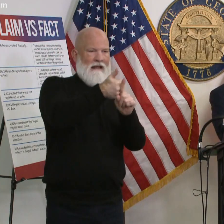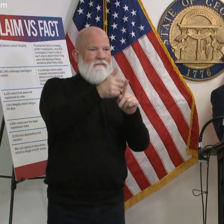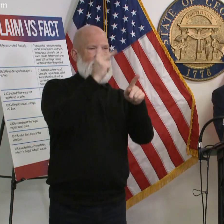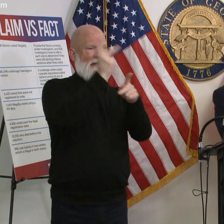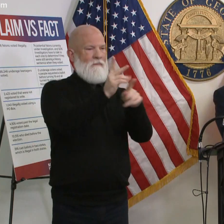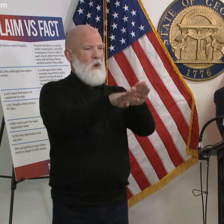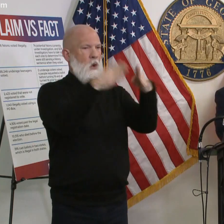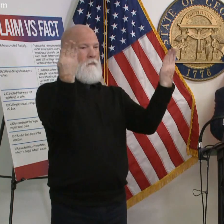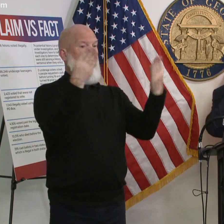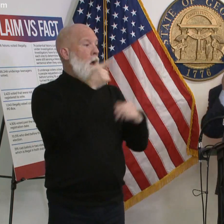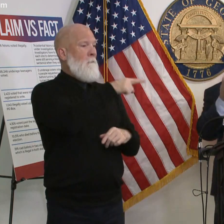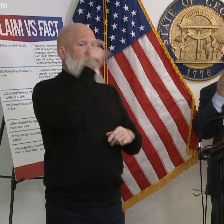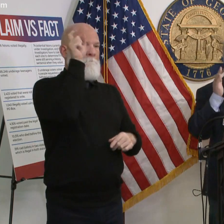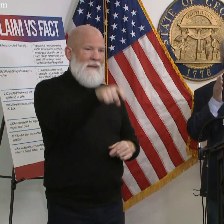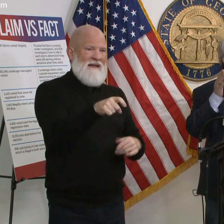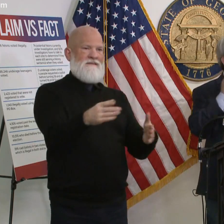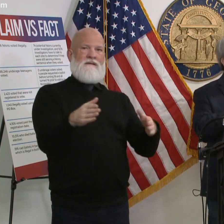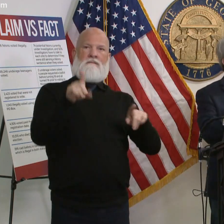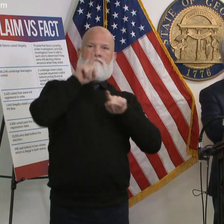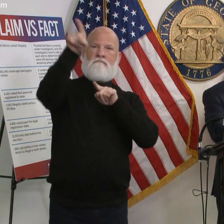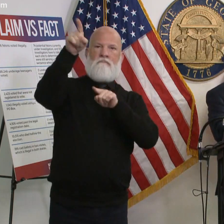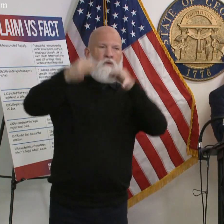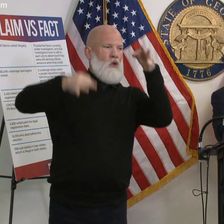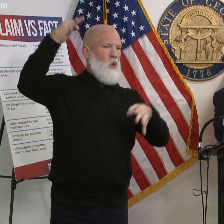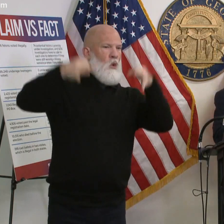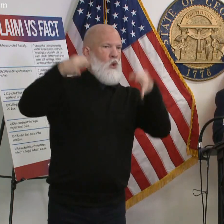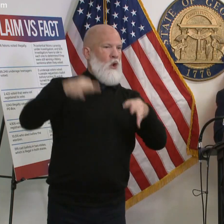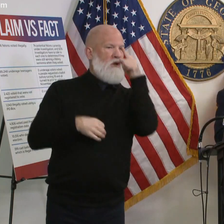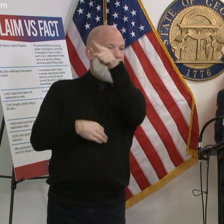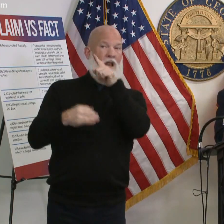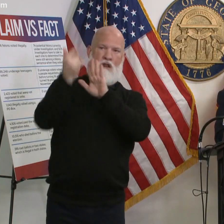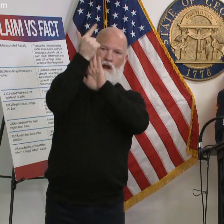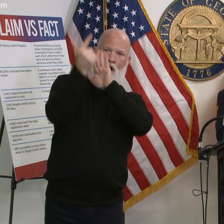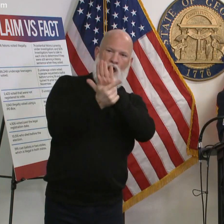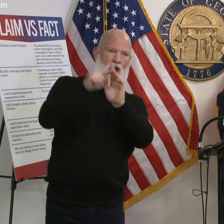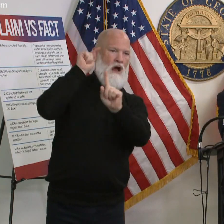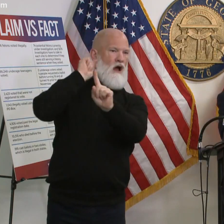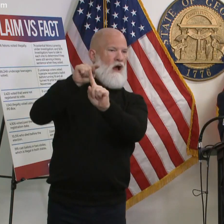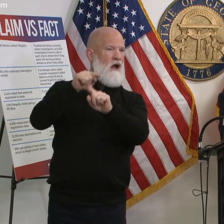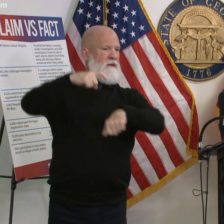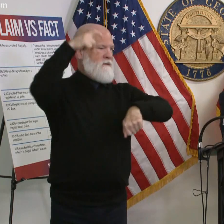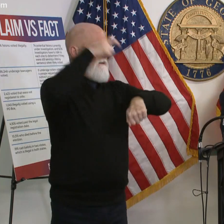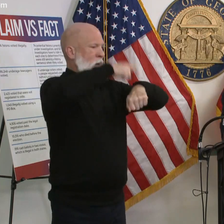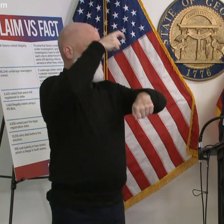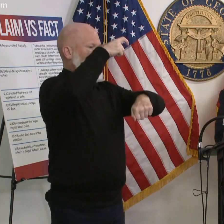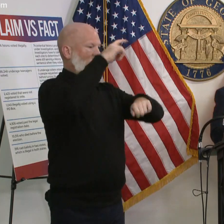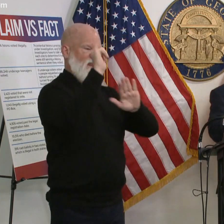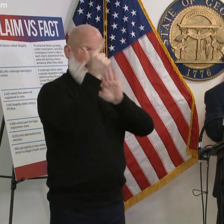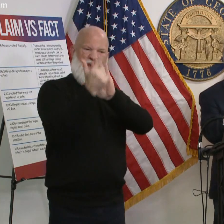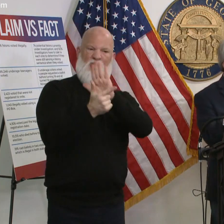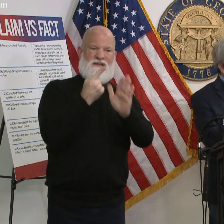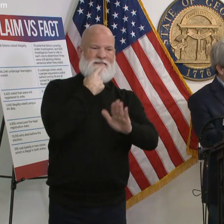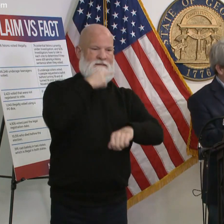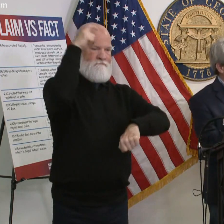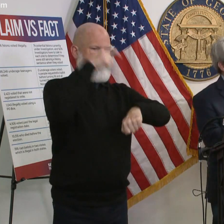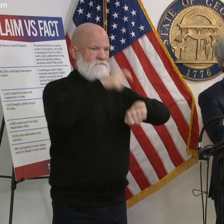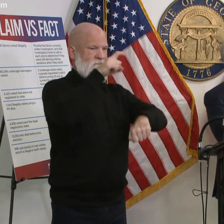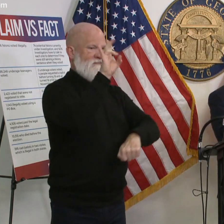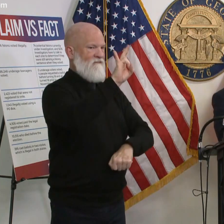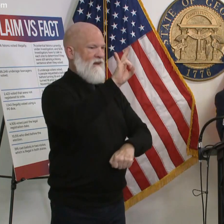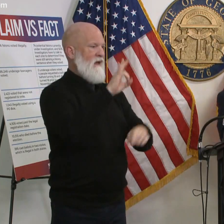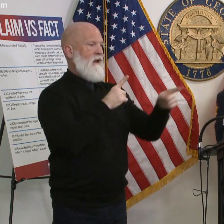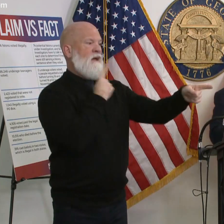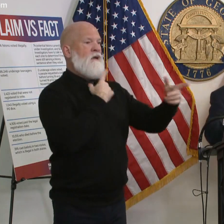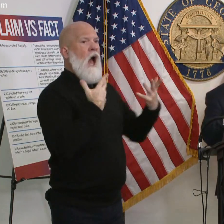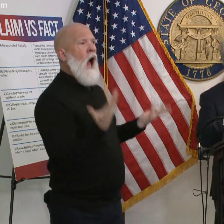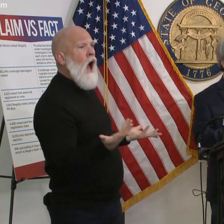the only way you can go past what the state law says is to get a court order the the county felt okay we were a minute late starting let's add that into the back we